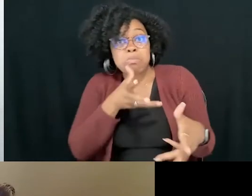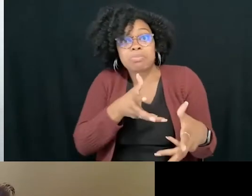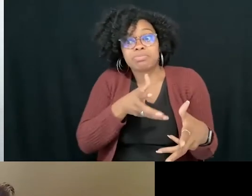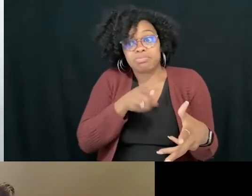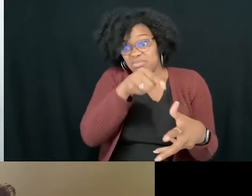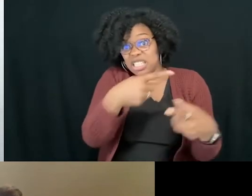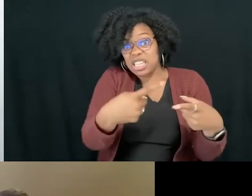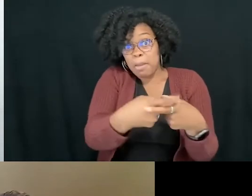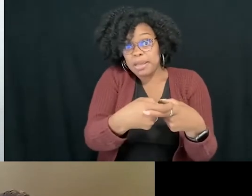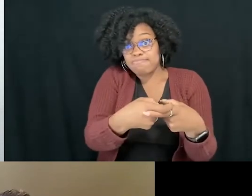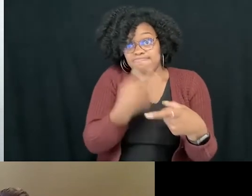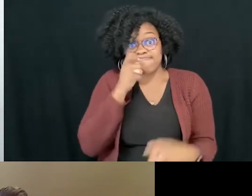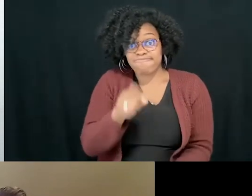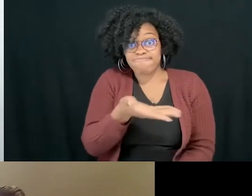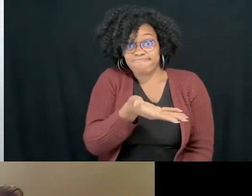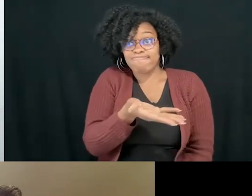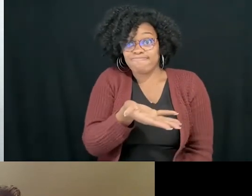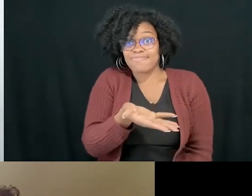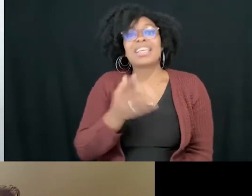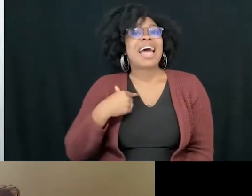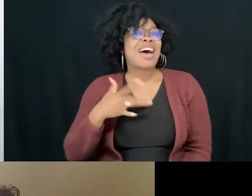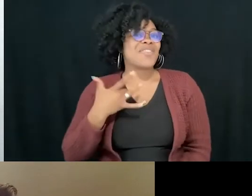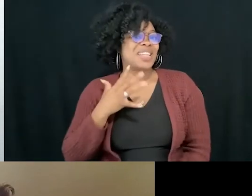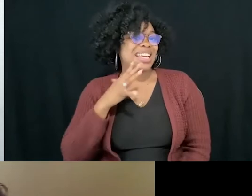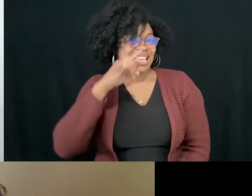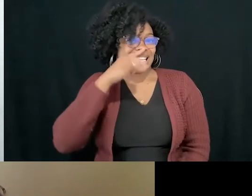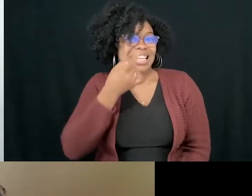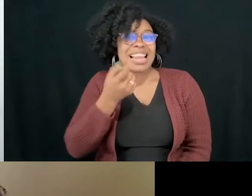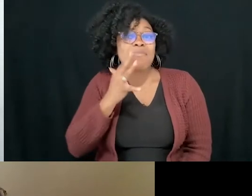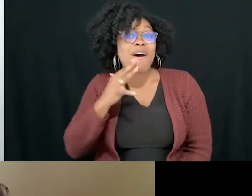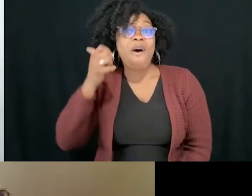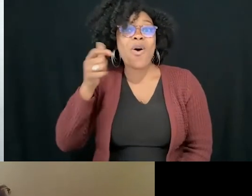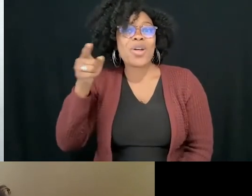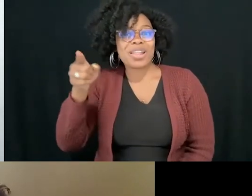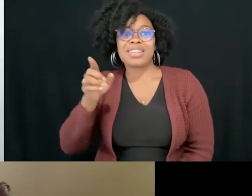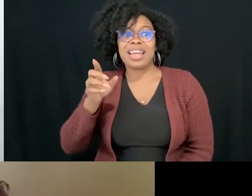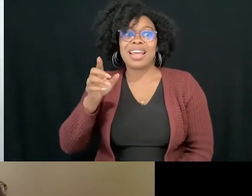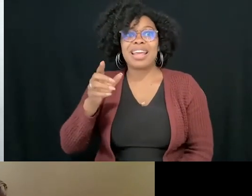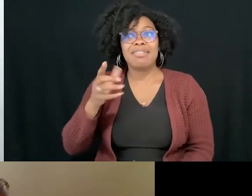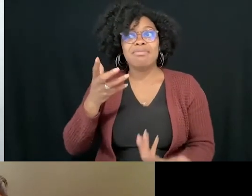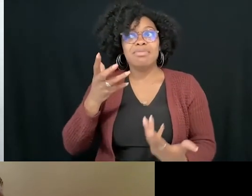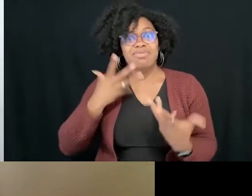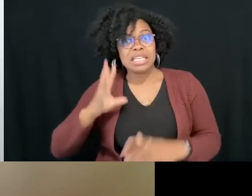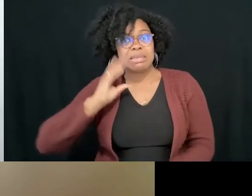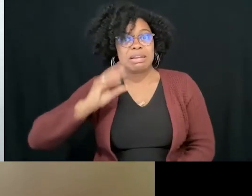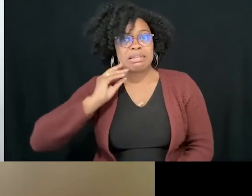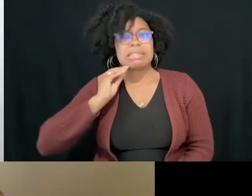And I feel like with kids of a slightly older age, they are they they absolutely have that experience and they also have the language